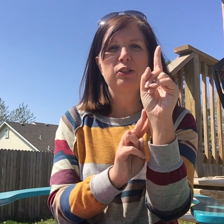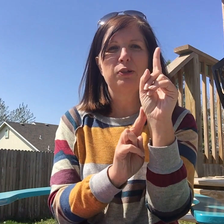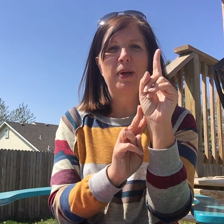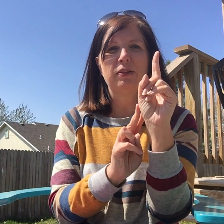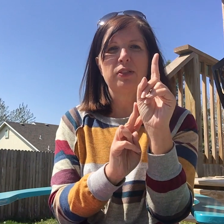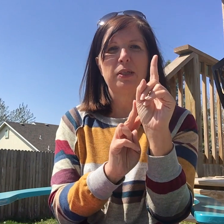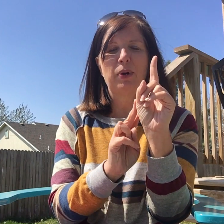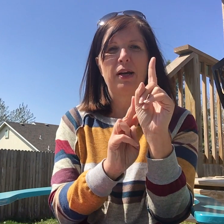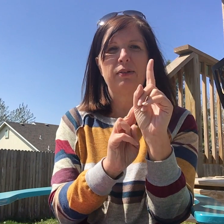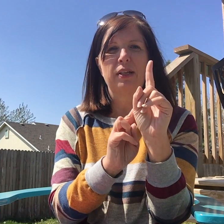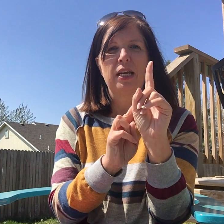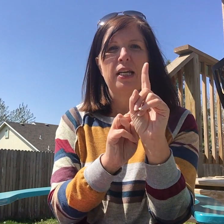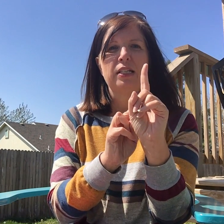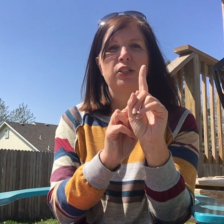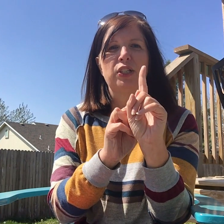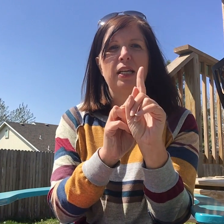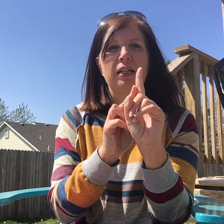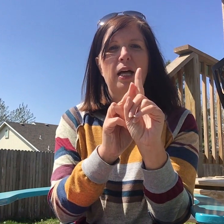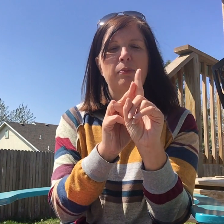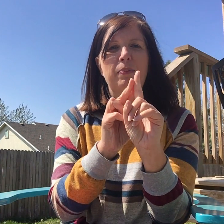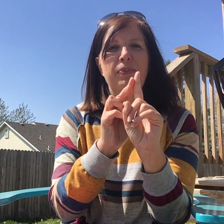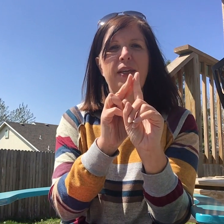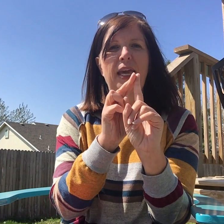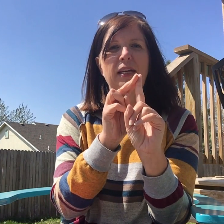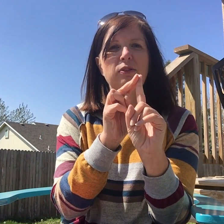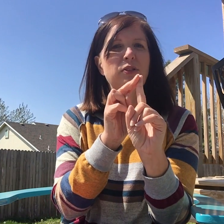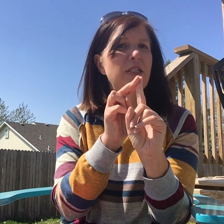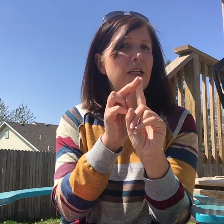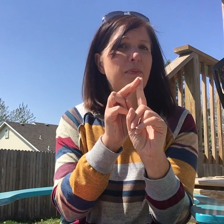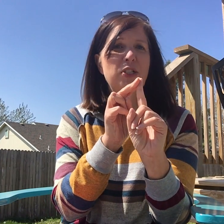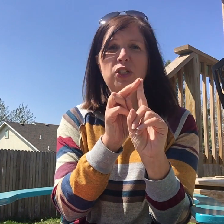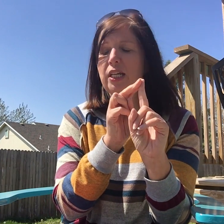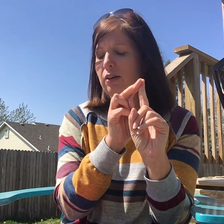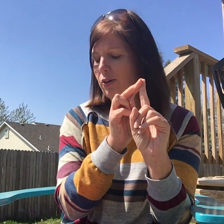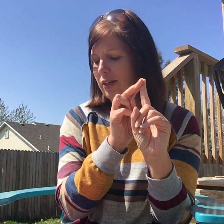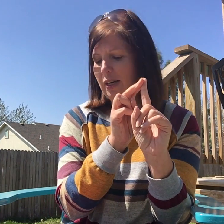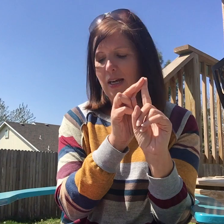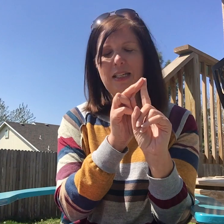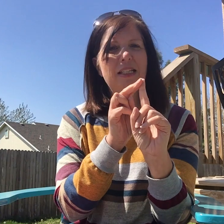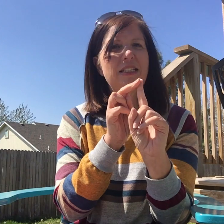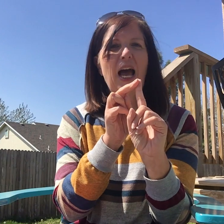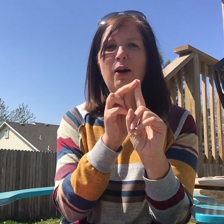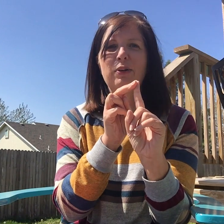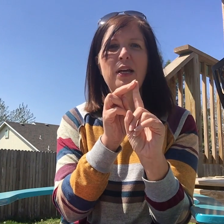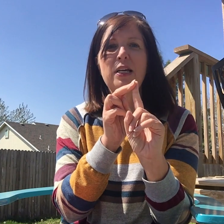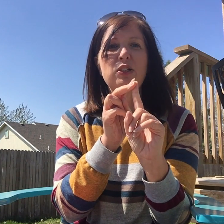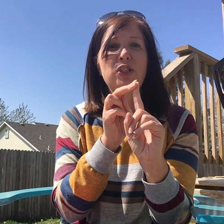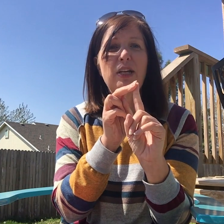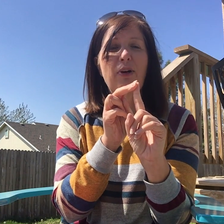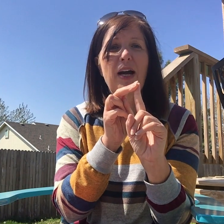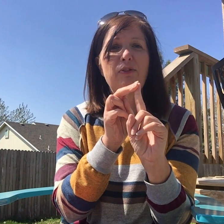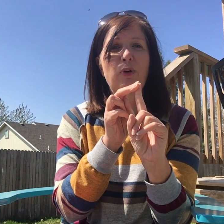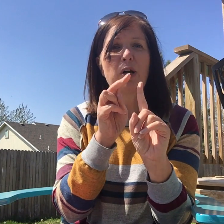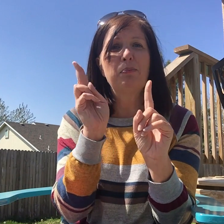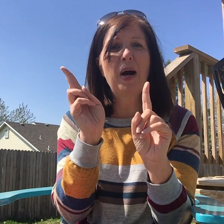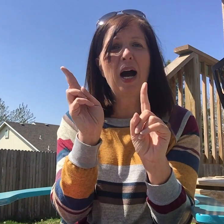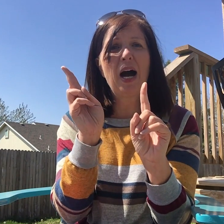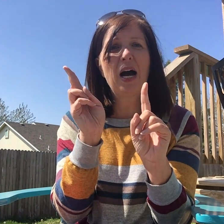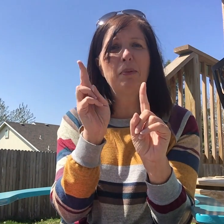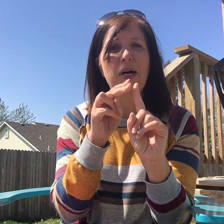Mousy Brown she climbed up the candlestick but she could not get down she cried for mama